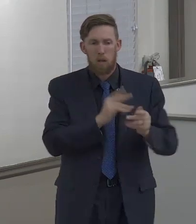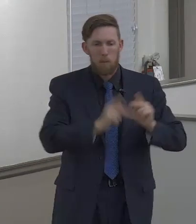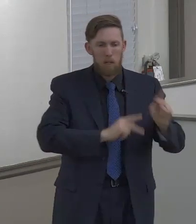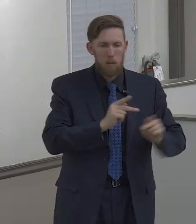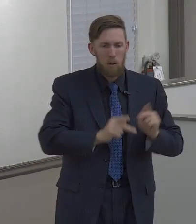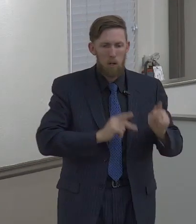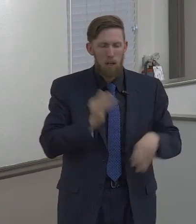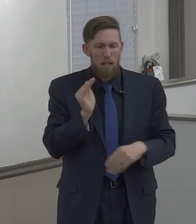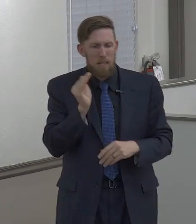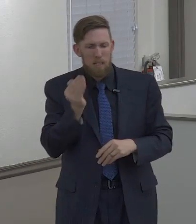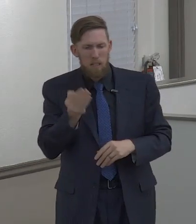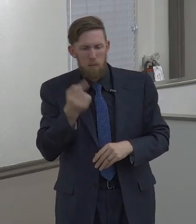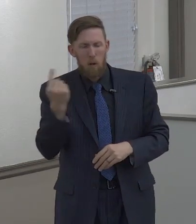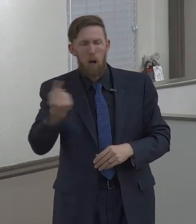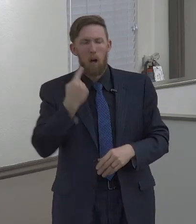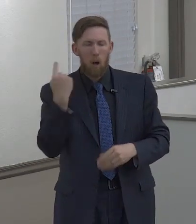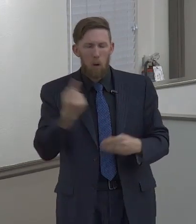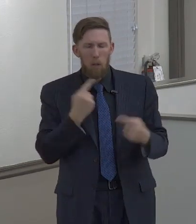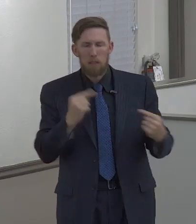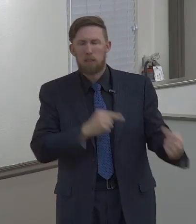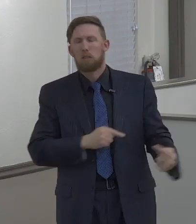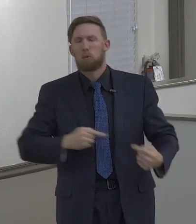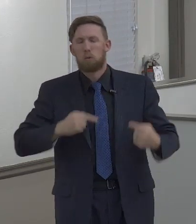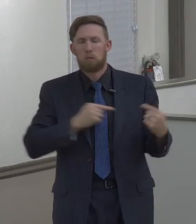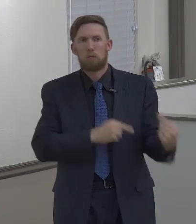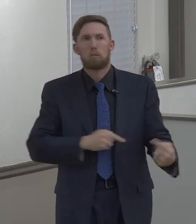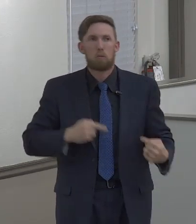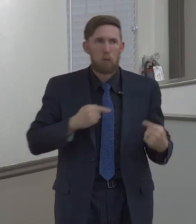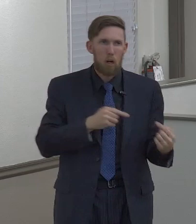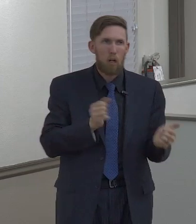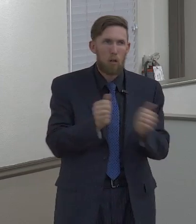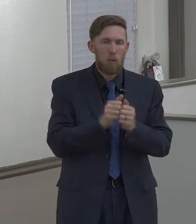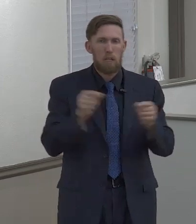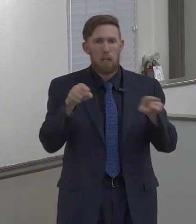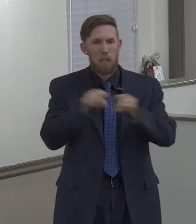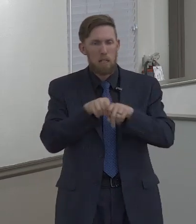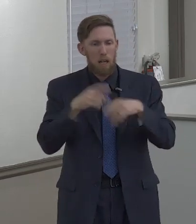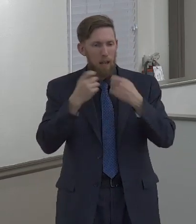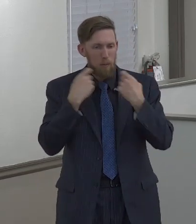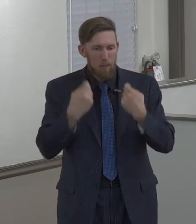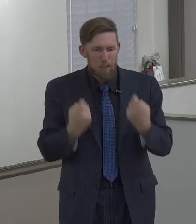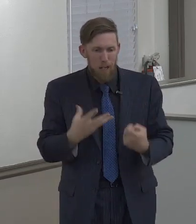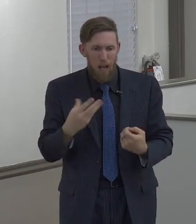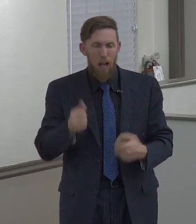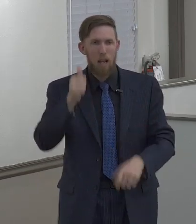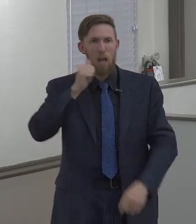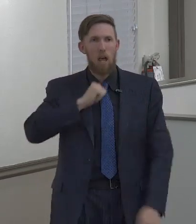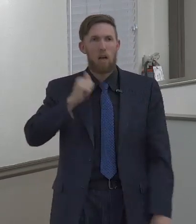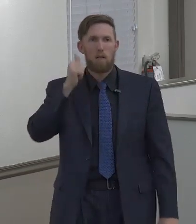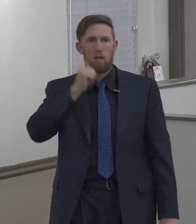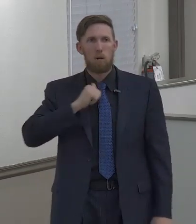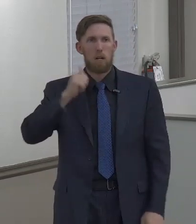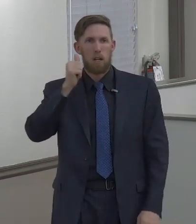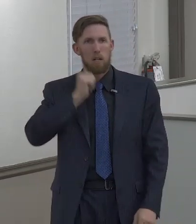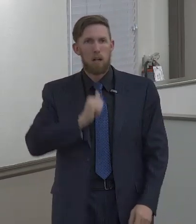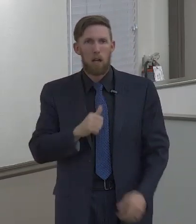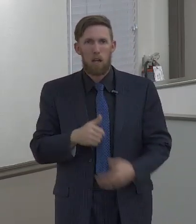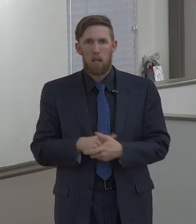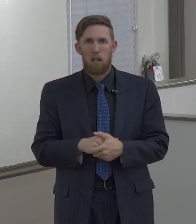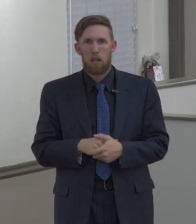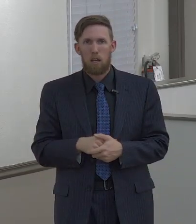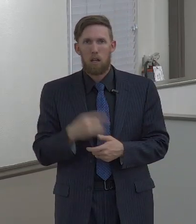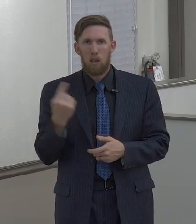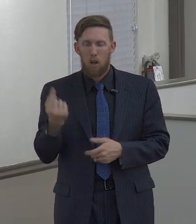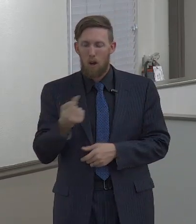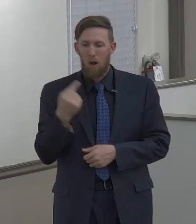just seem to constantly struggle with sin. And they never seem to get victory over sin in their life. And day